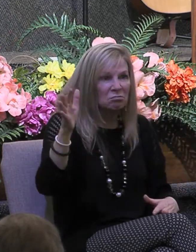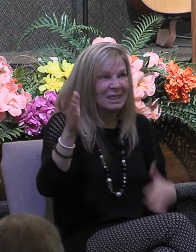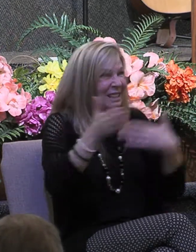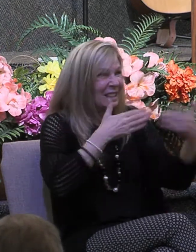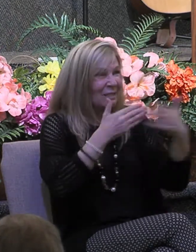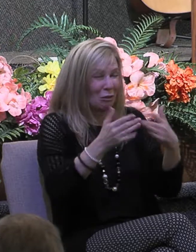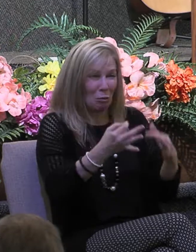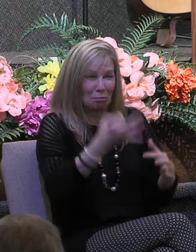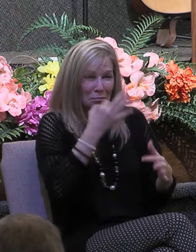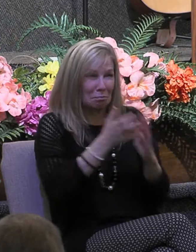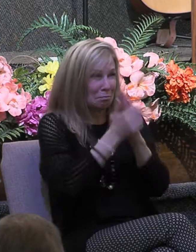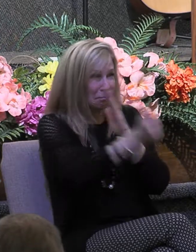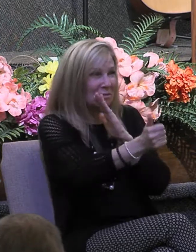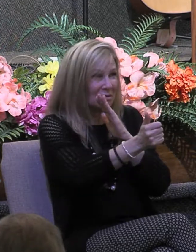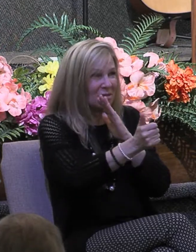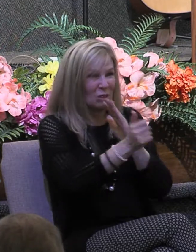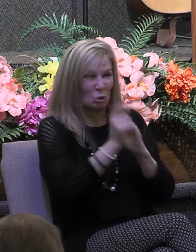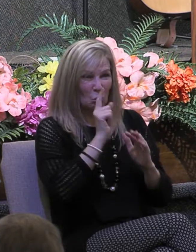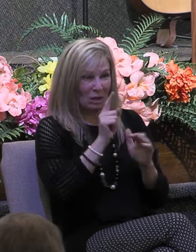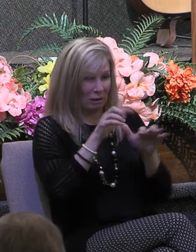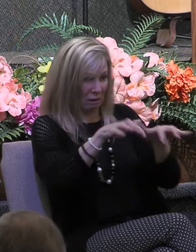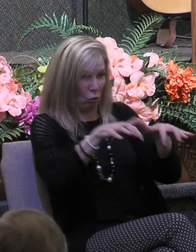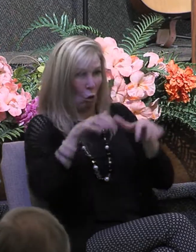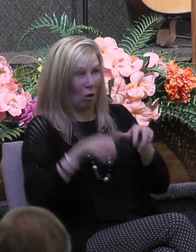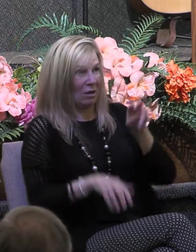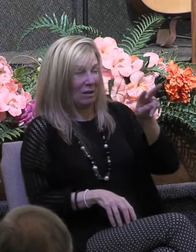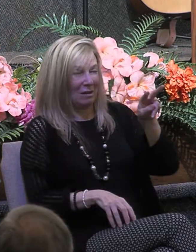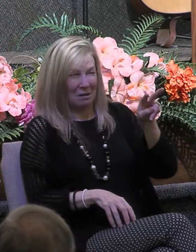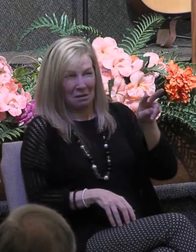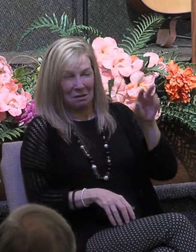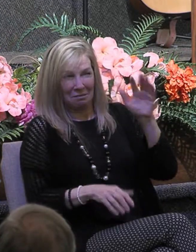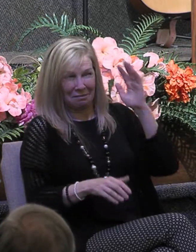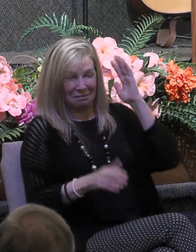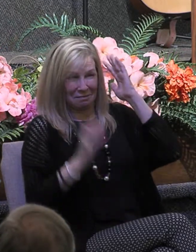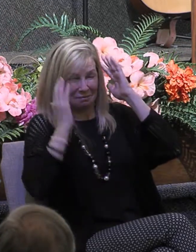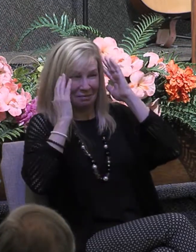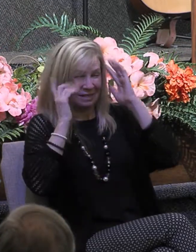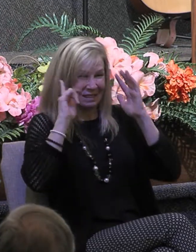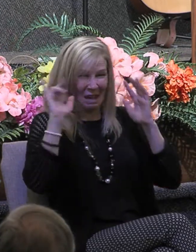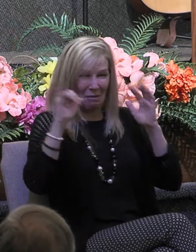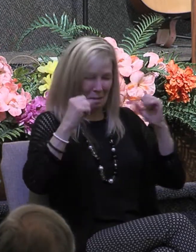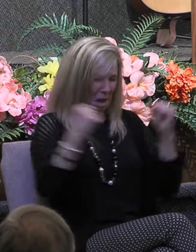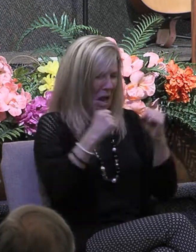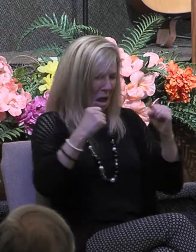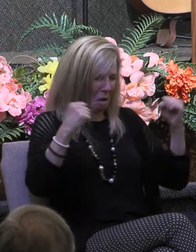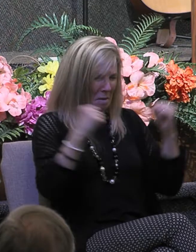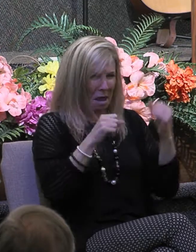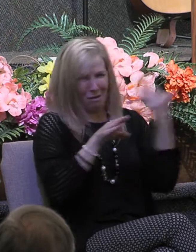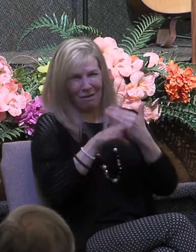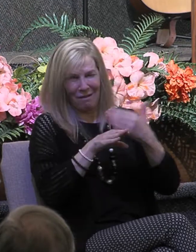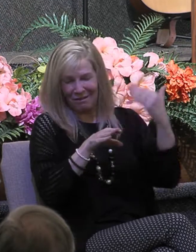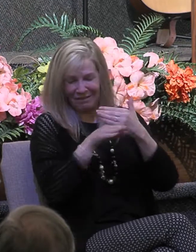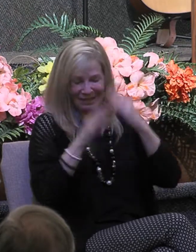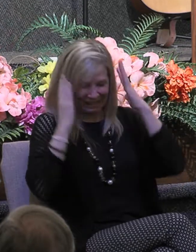all he would become to those listening to him would be an annoying loud noise